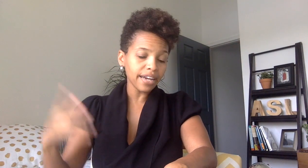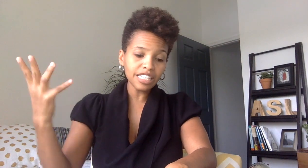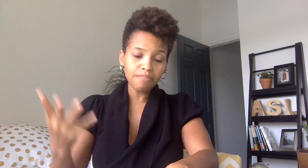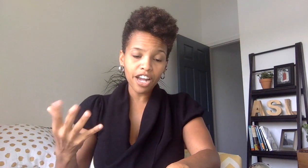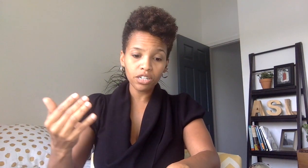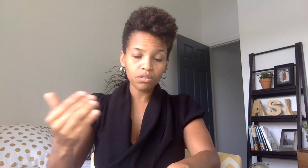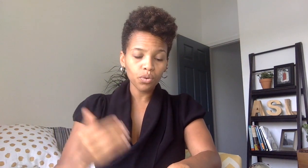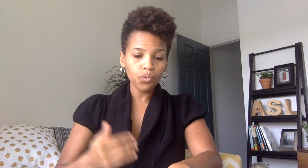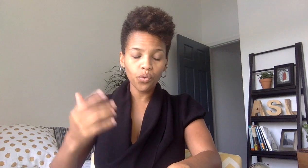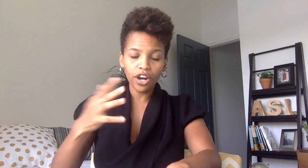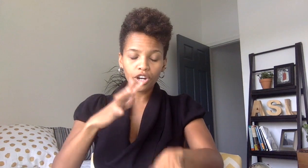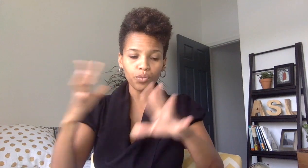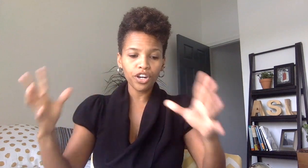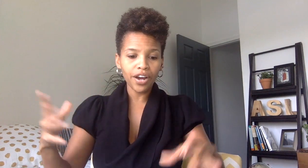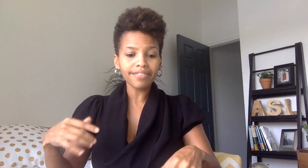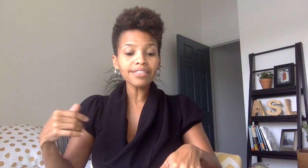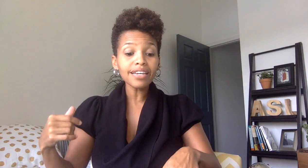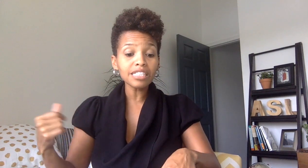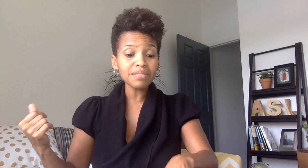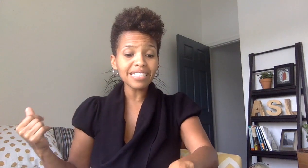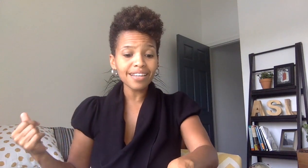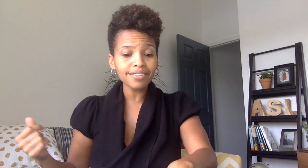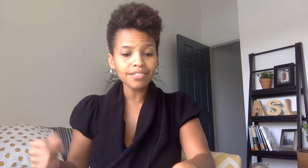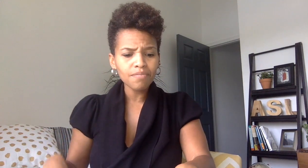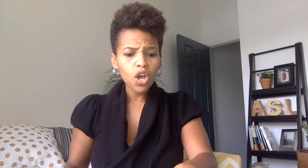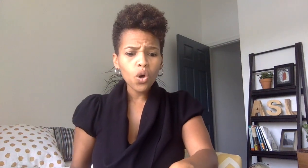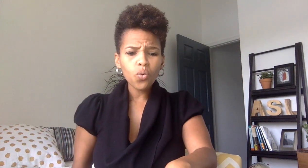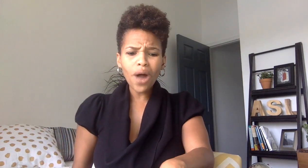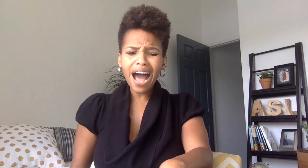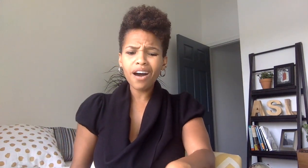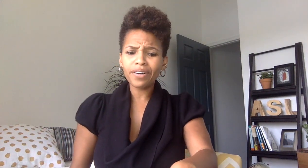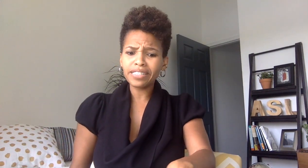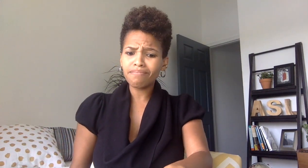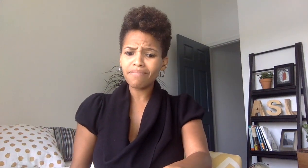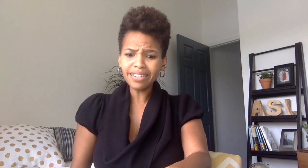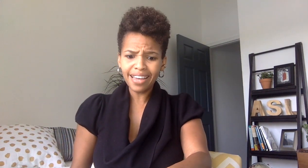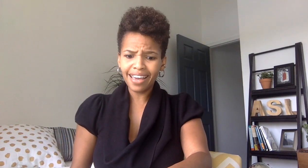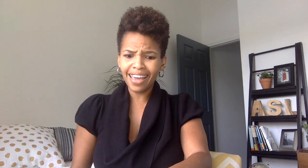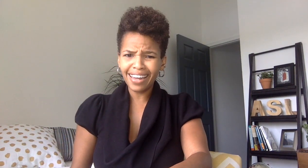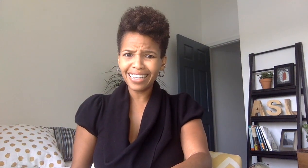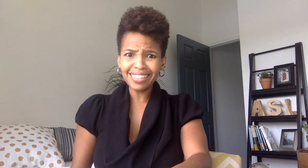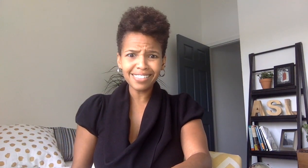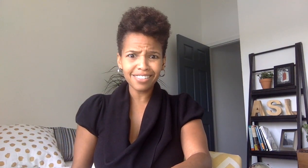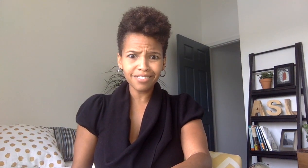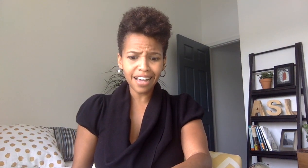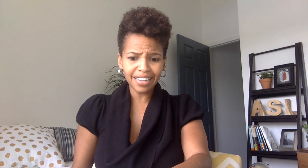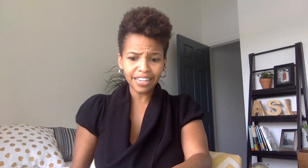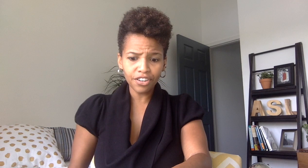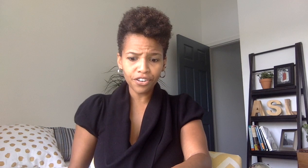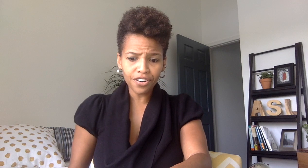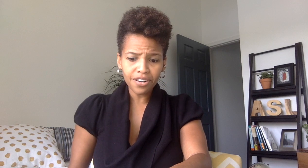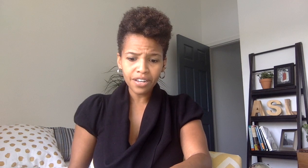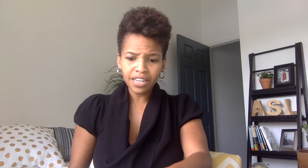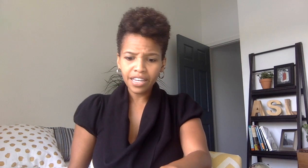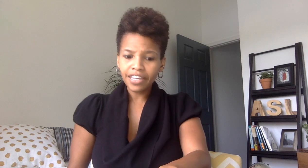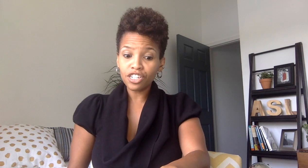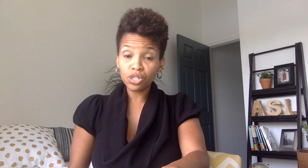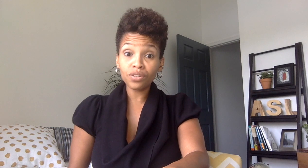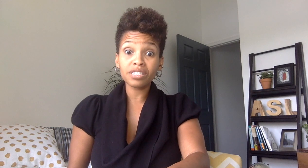it doesn't matter where where you're at let's say somebody says wow it's monday and he's still not here he sure is